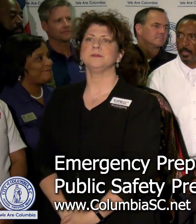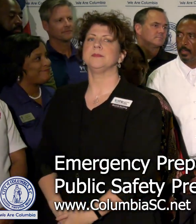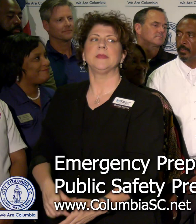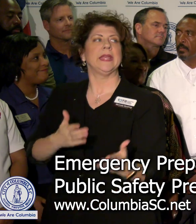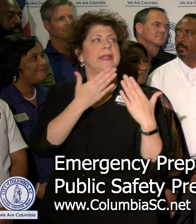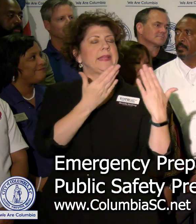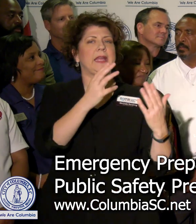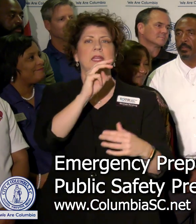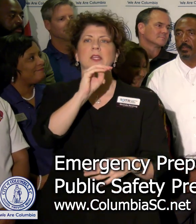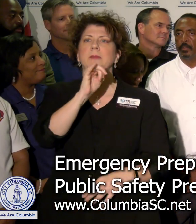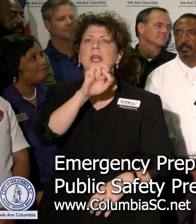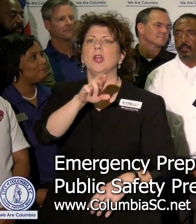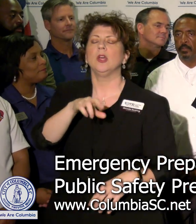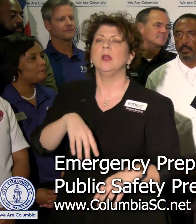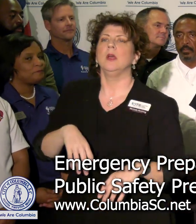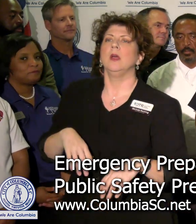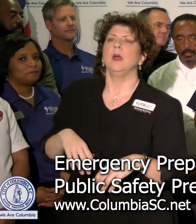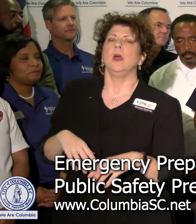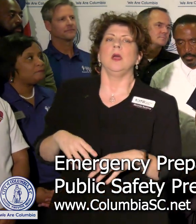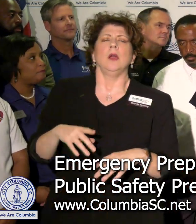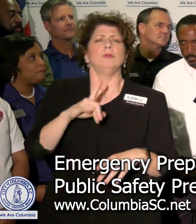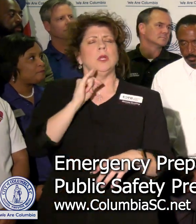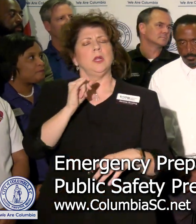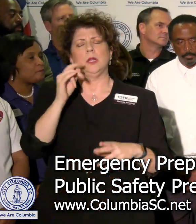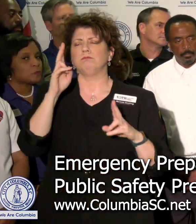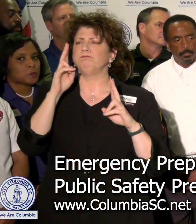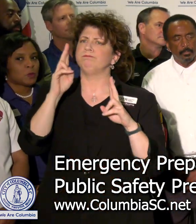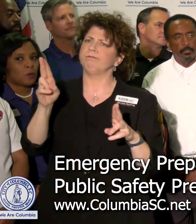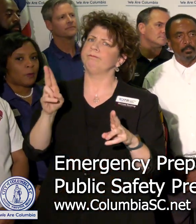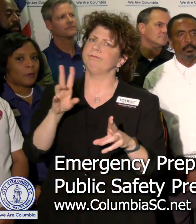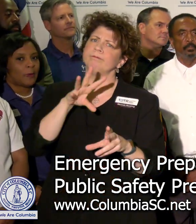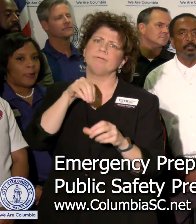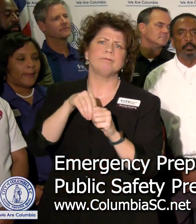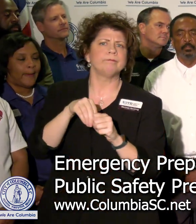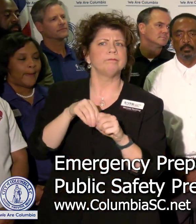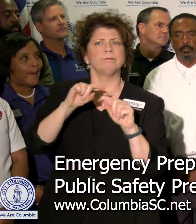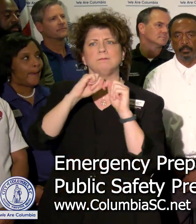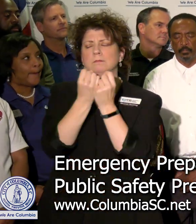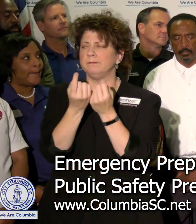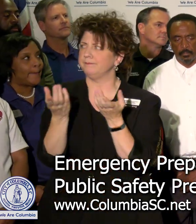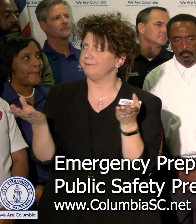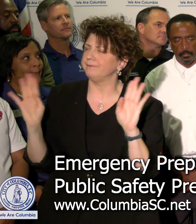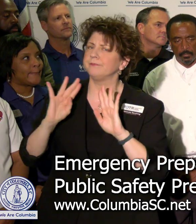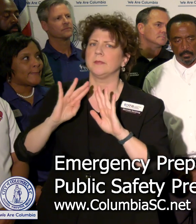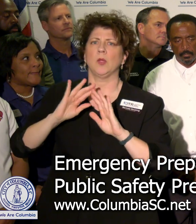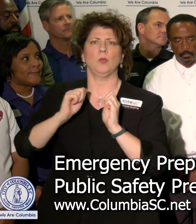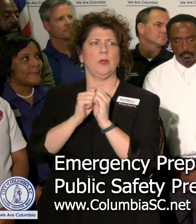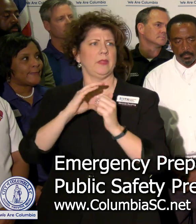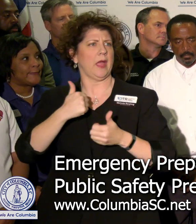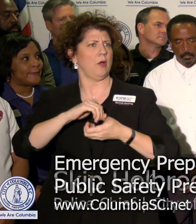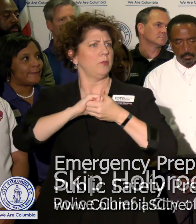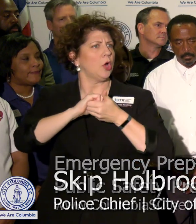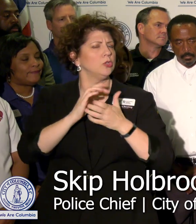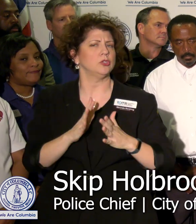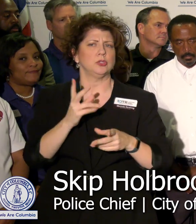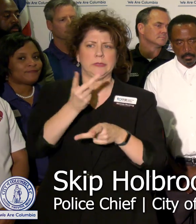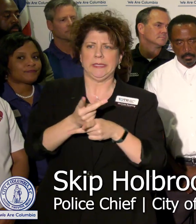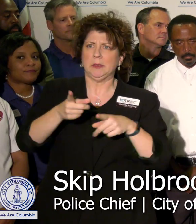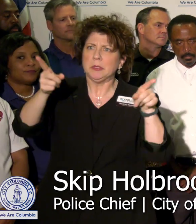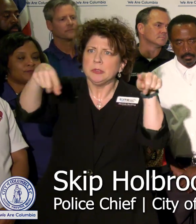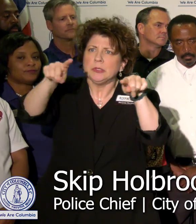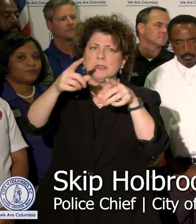Thank you, Mayor. It's a privilege to be part of this team, to work with our trusted partners to keep our citizens safe.